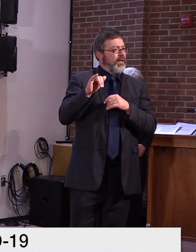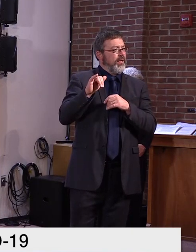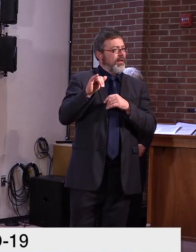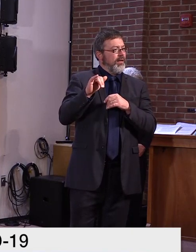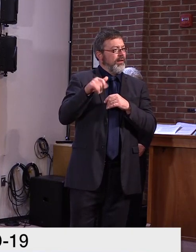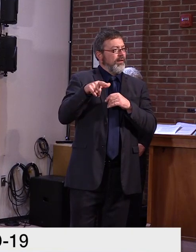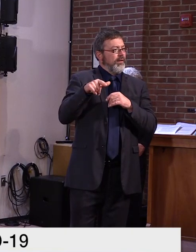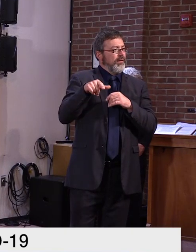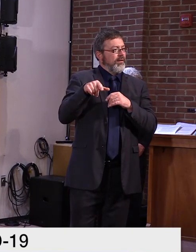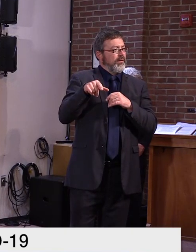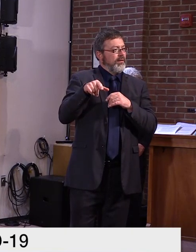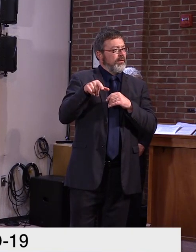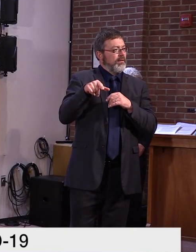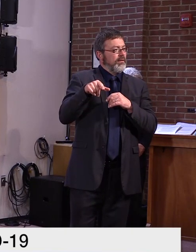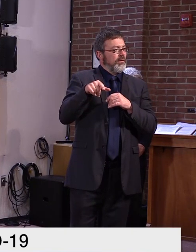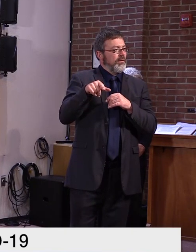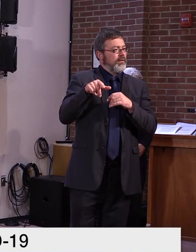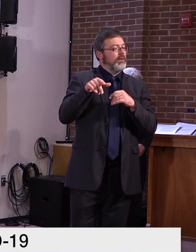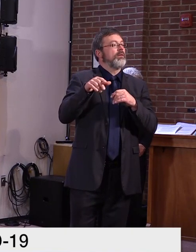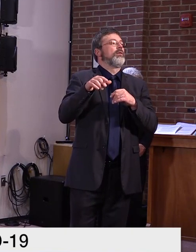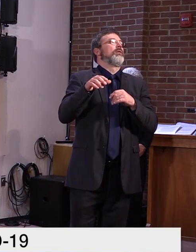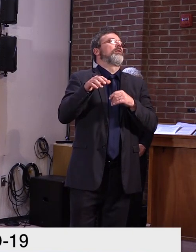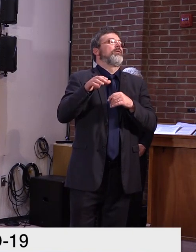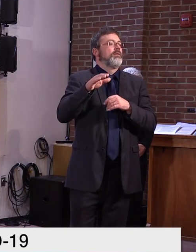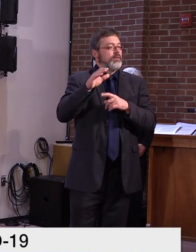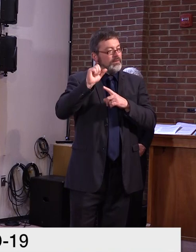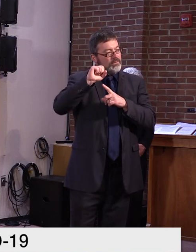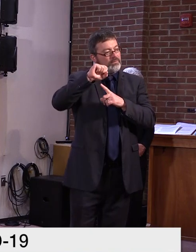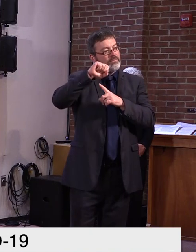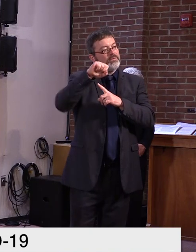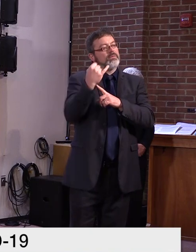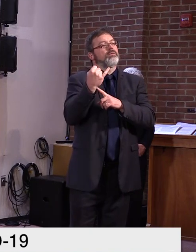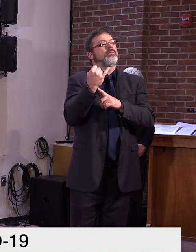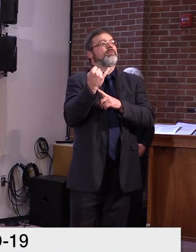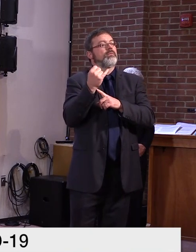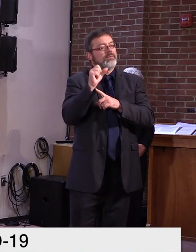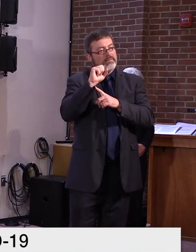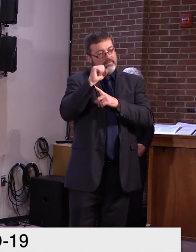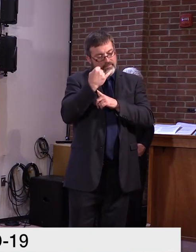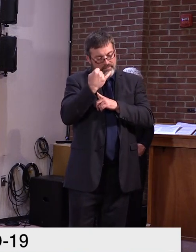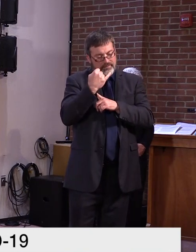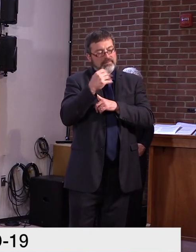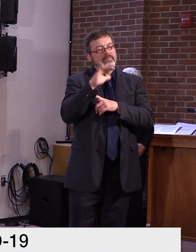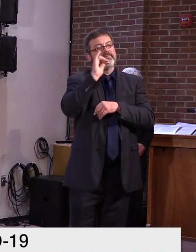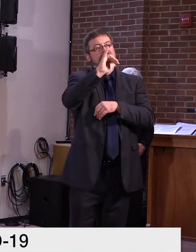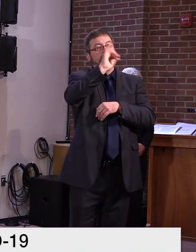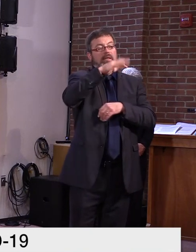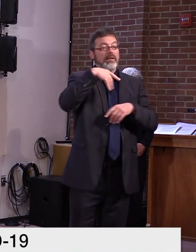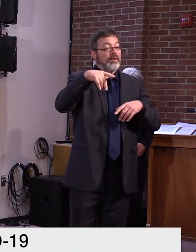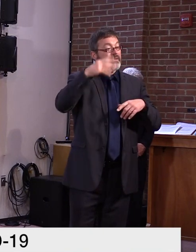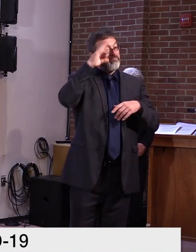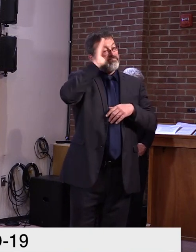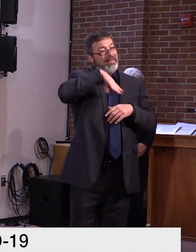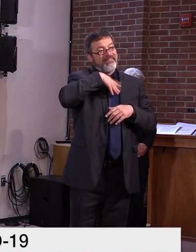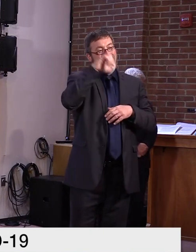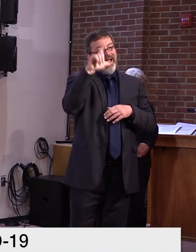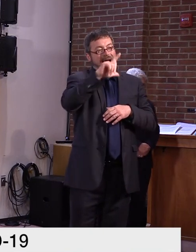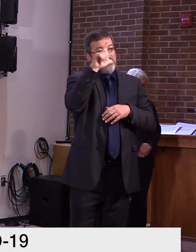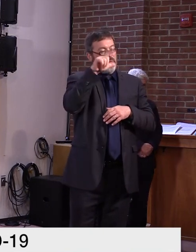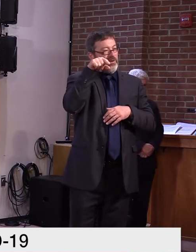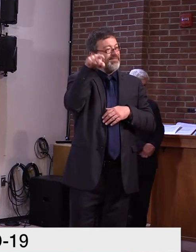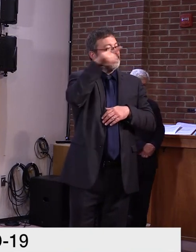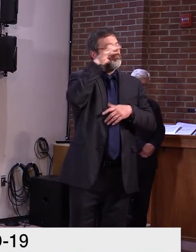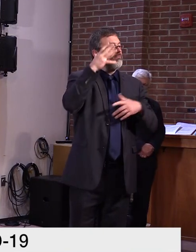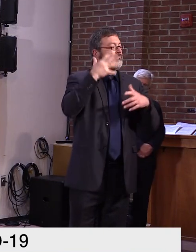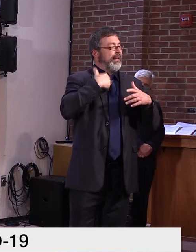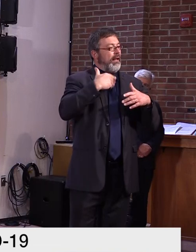Yeah, I'm unaware of that activity and I'm unaware of the such books that are being maintained. We certainly don't have, um, those books at the state